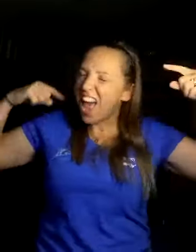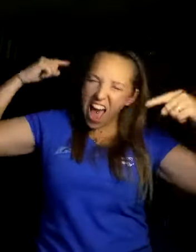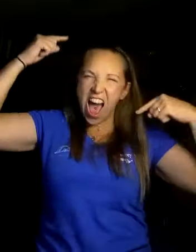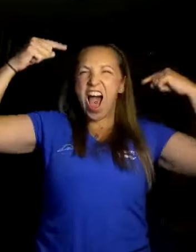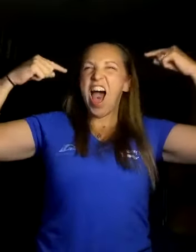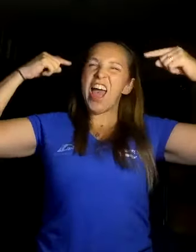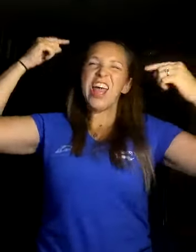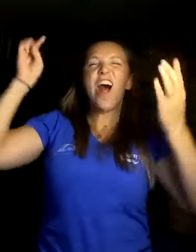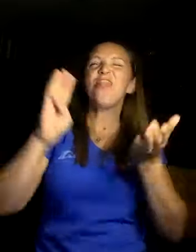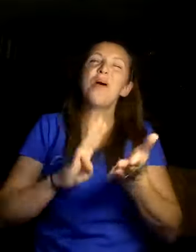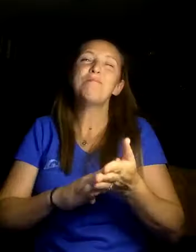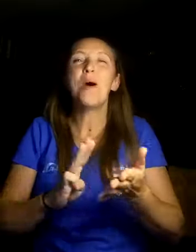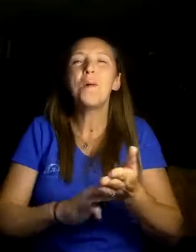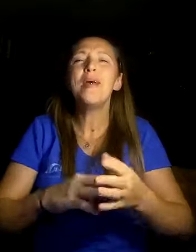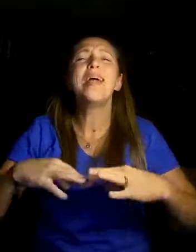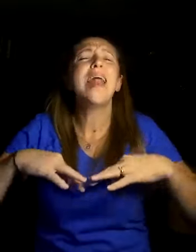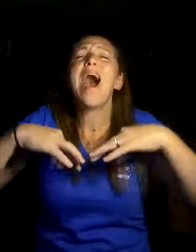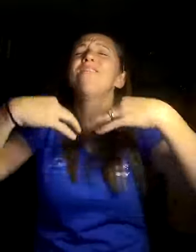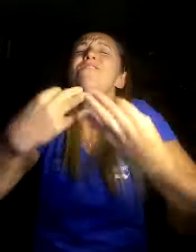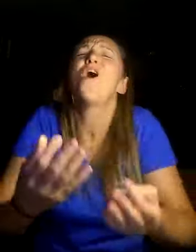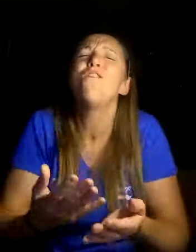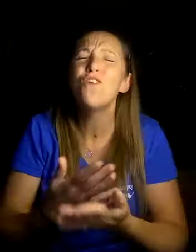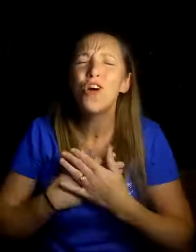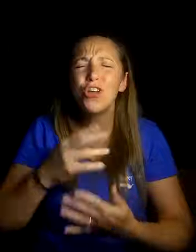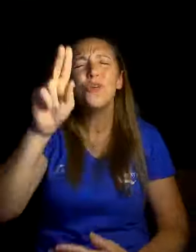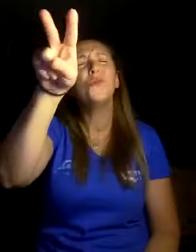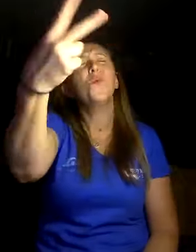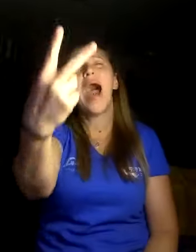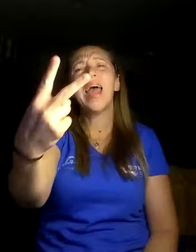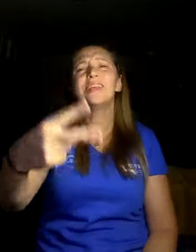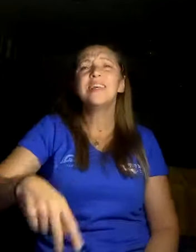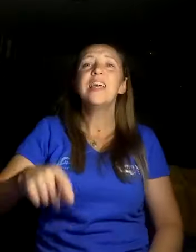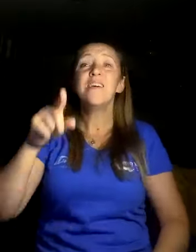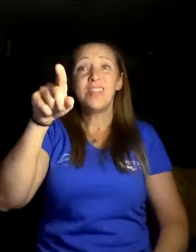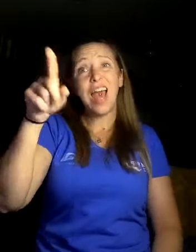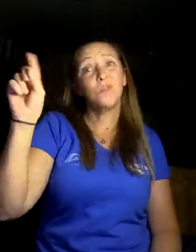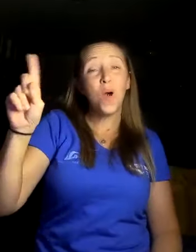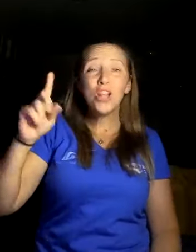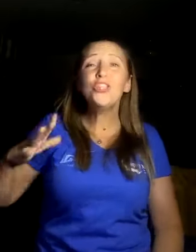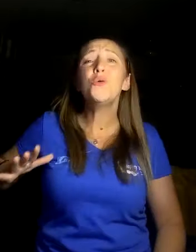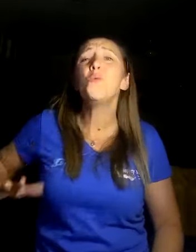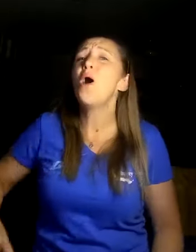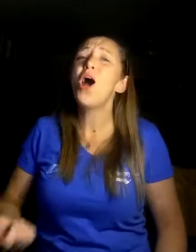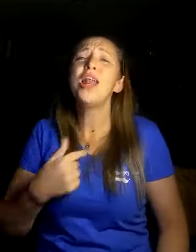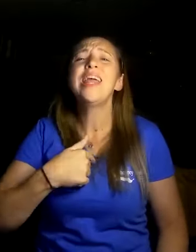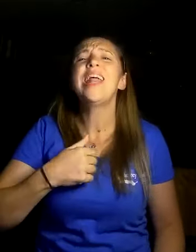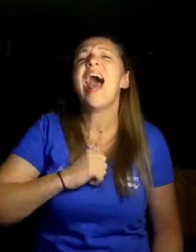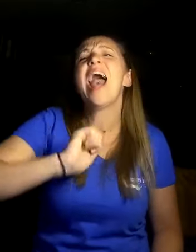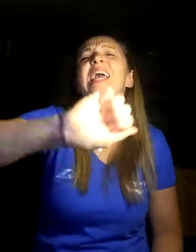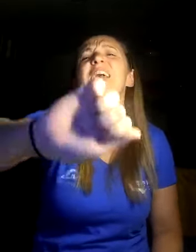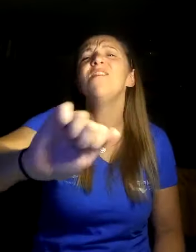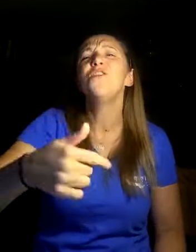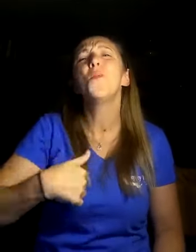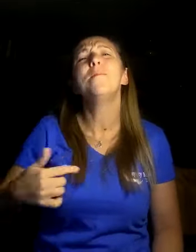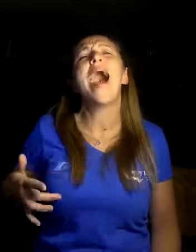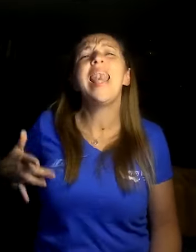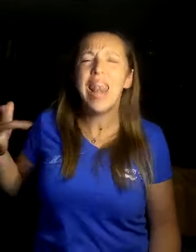And on the moment, I fought for you twice If that's what you wanted, I can't hear my